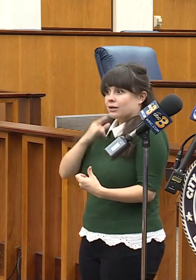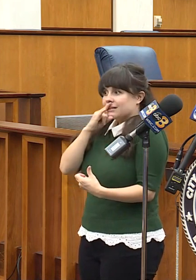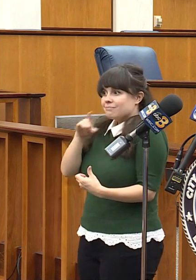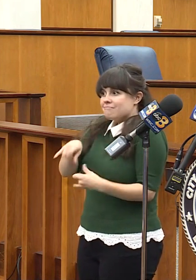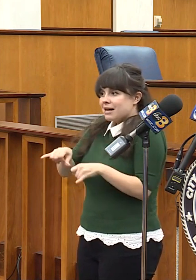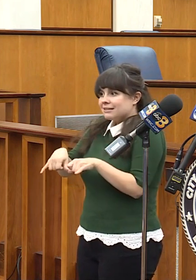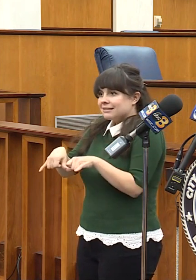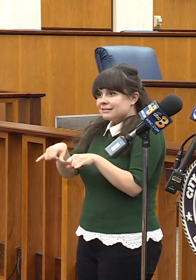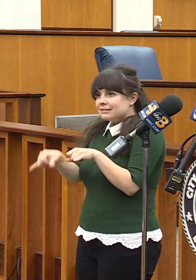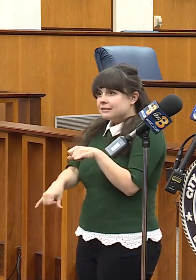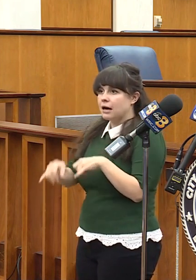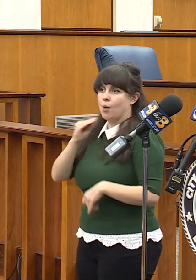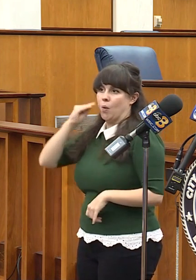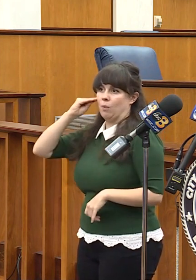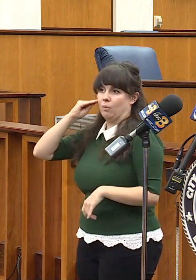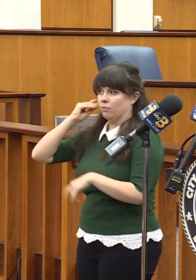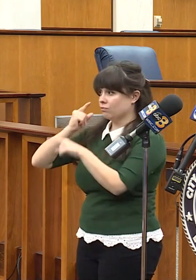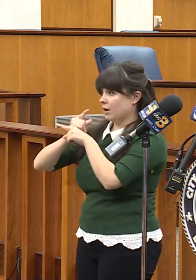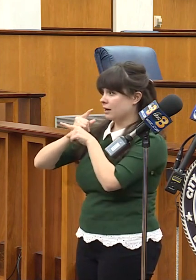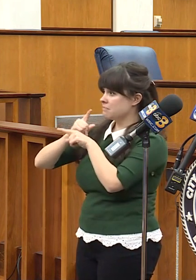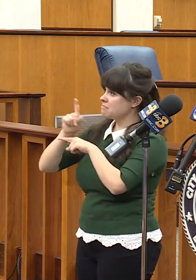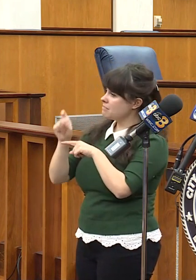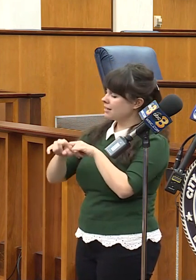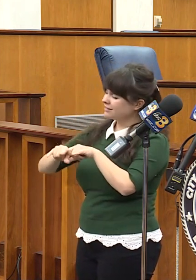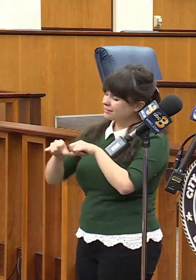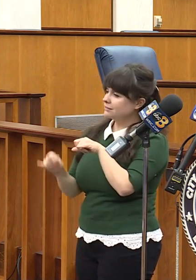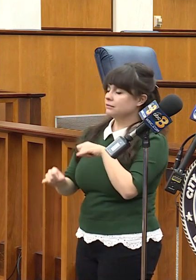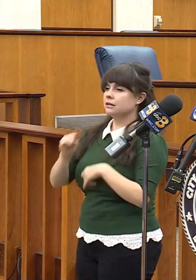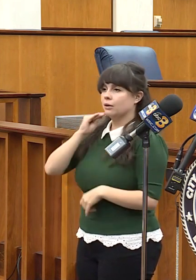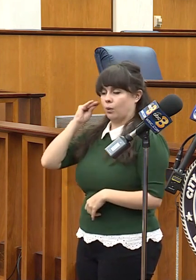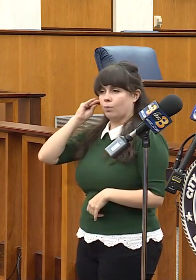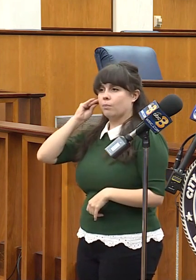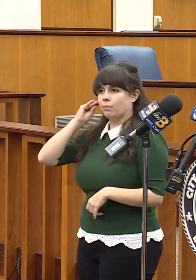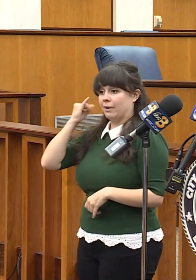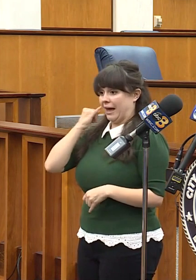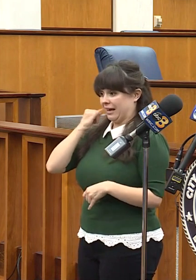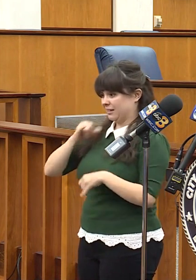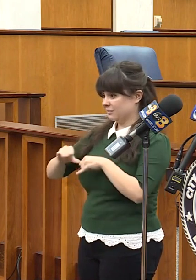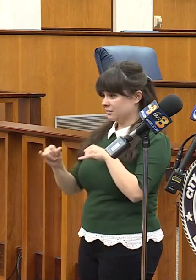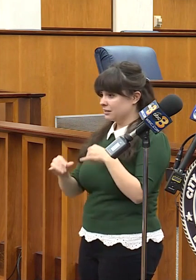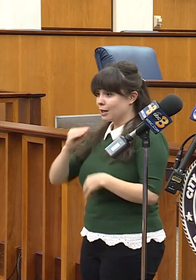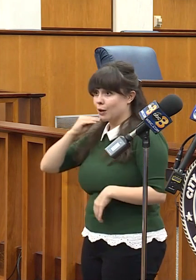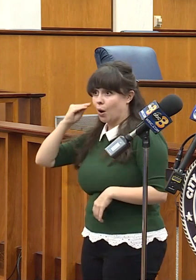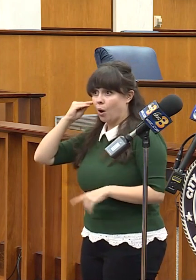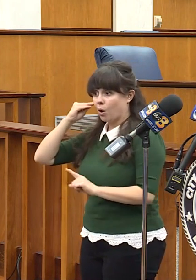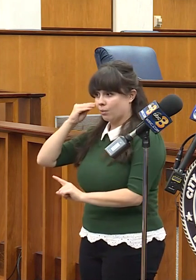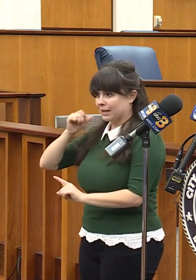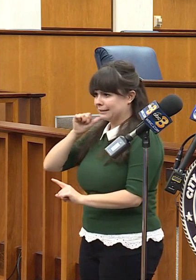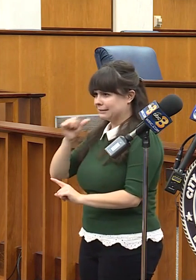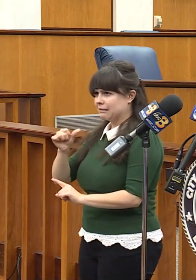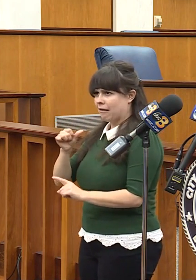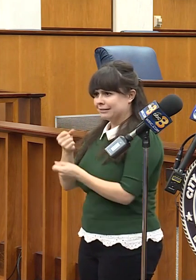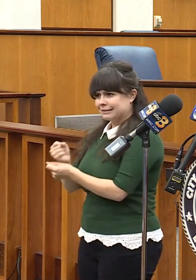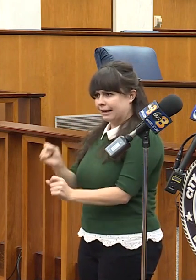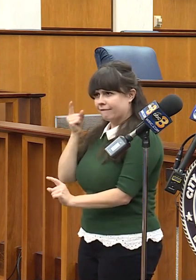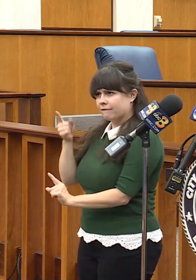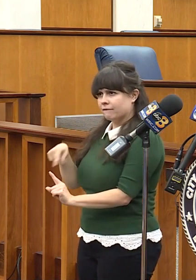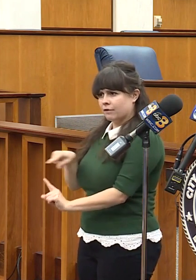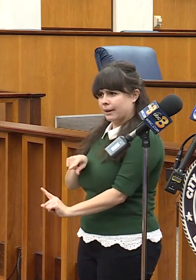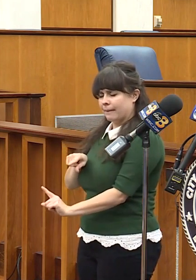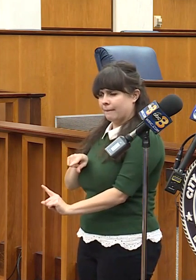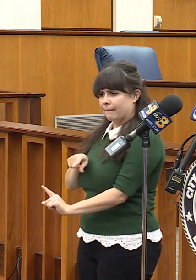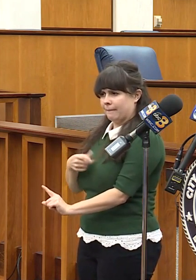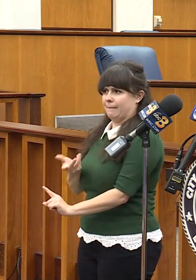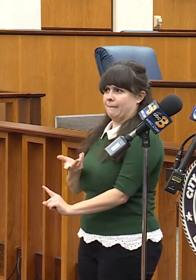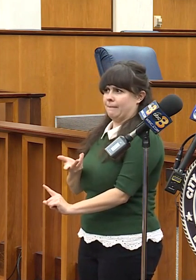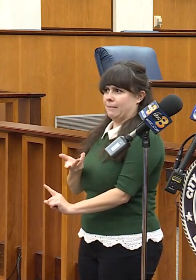right now, right? They have to be at home. And if home being at home isn't a sanctuary, then